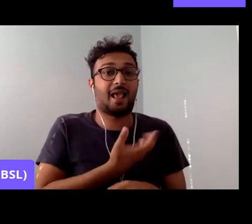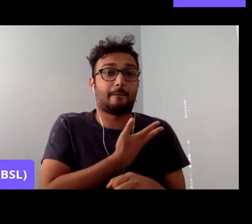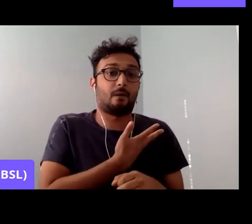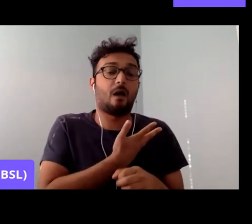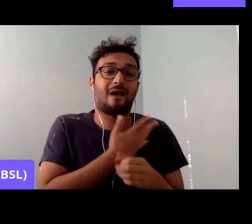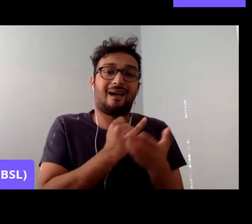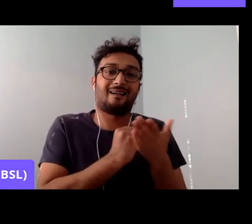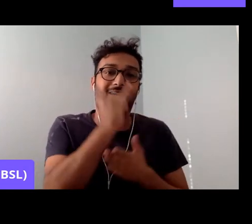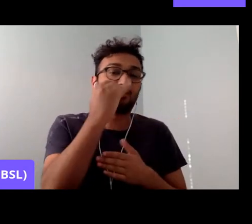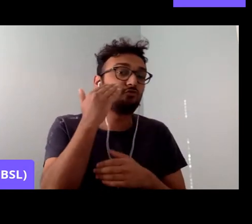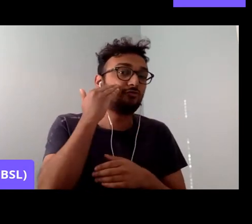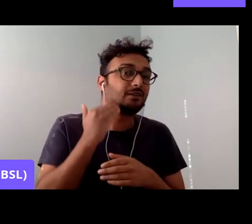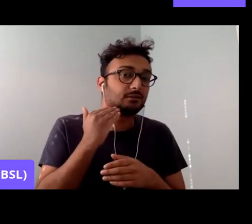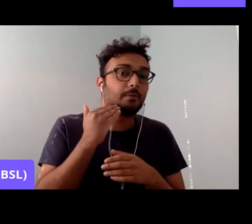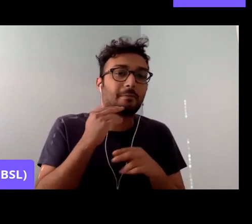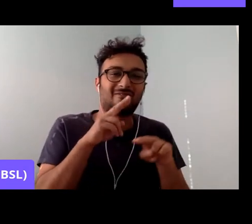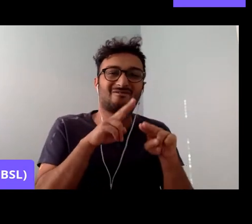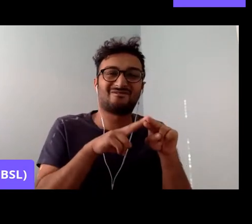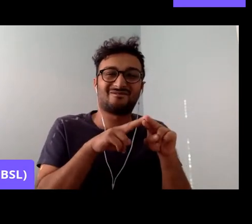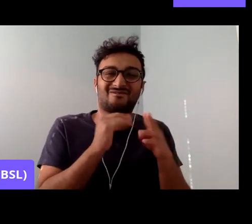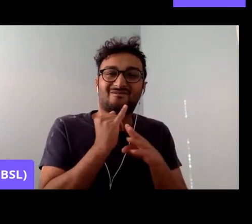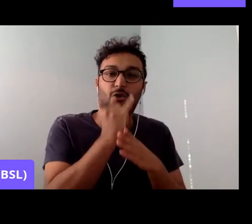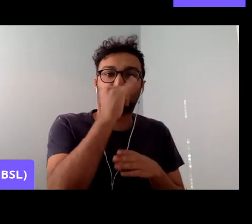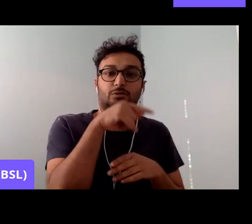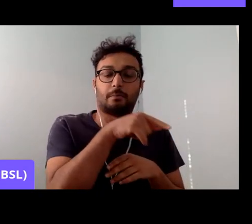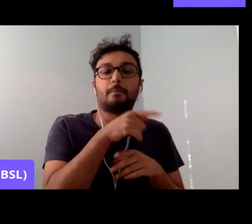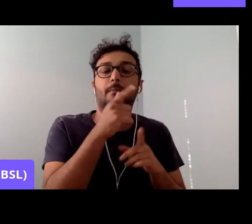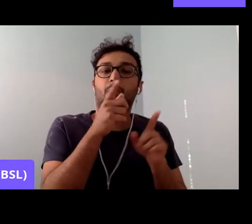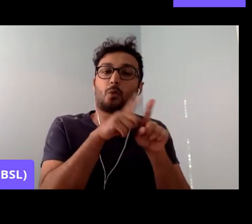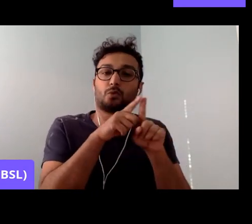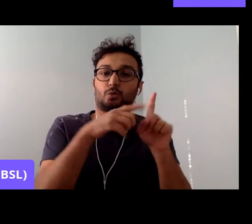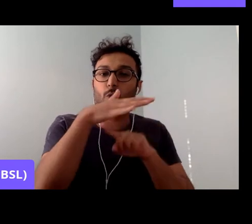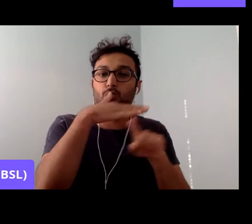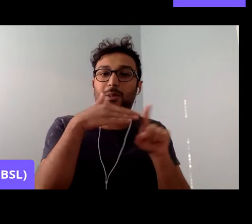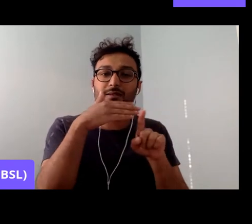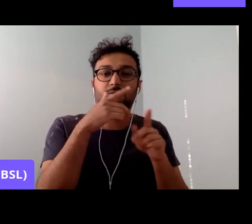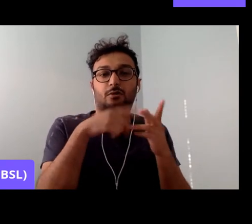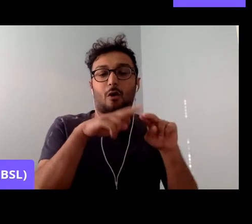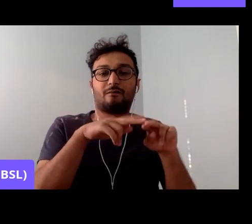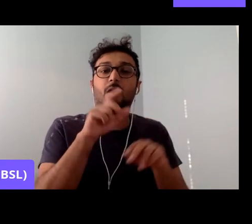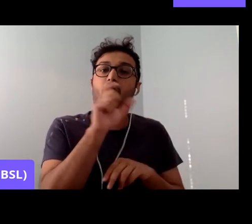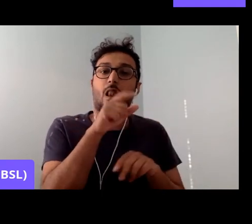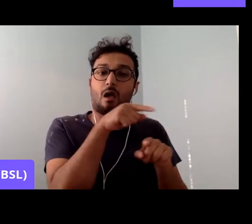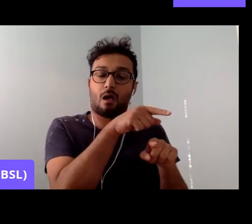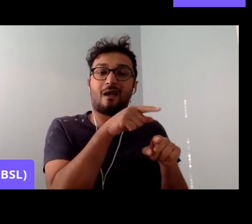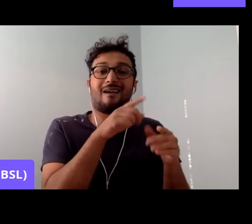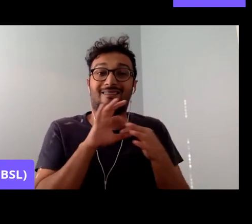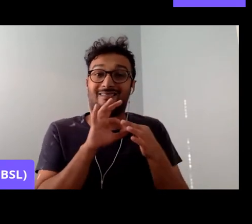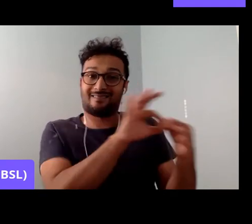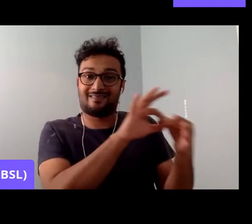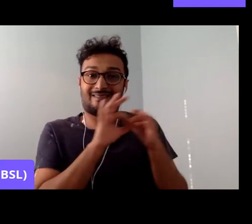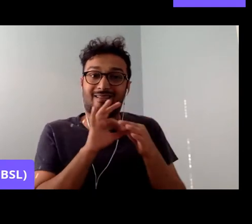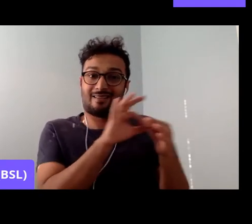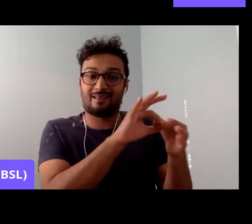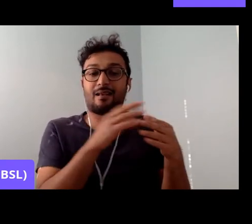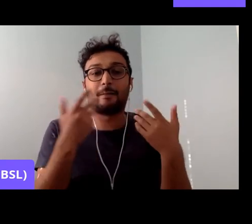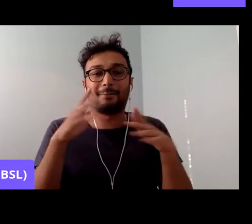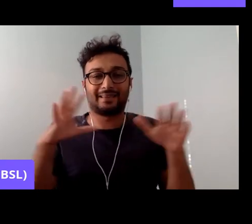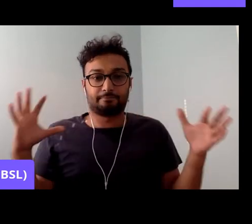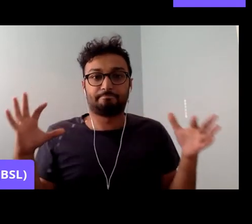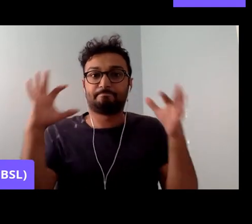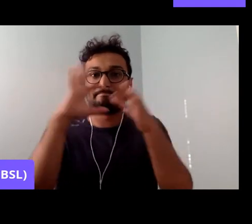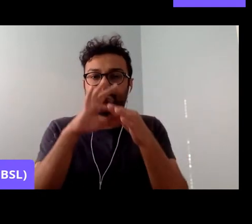and Fascism and the Socialists of Colour, who have teamed up today to explore the four decades of the Labour